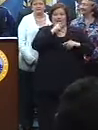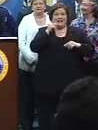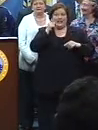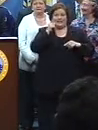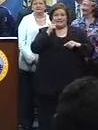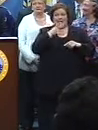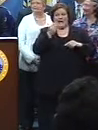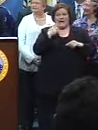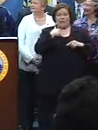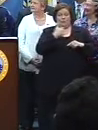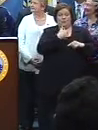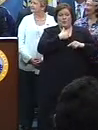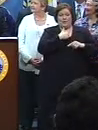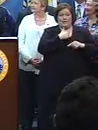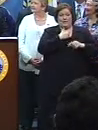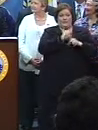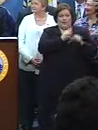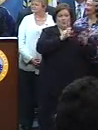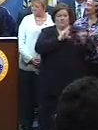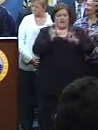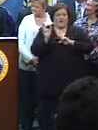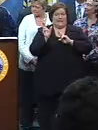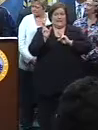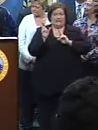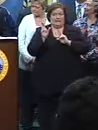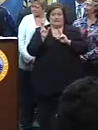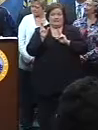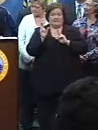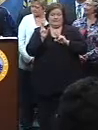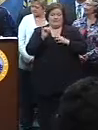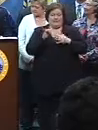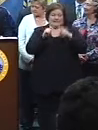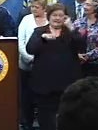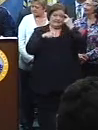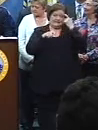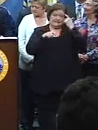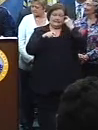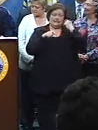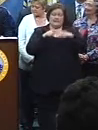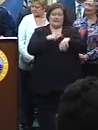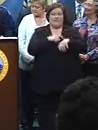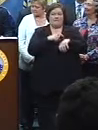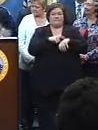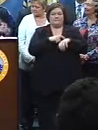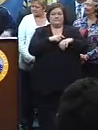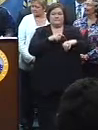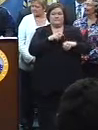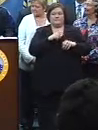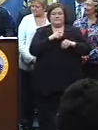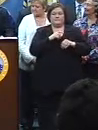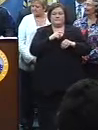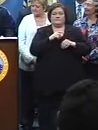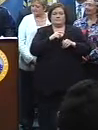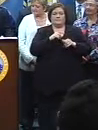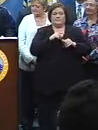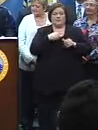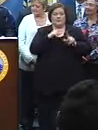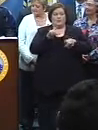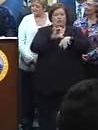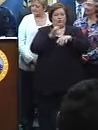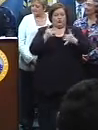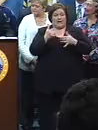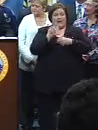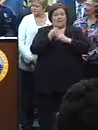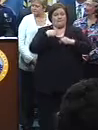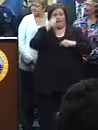as we move into, you know, this period of time, as I went to church today